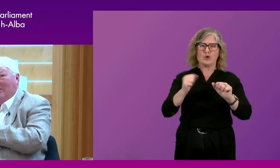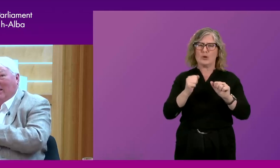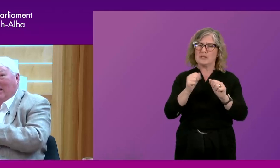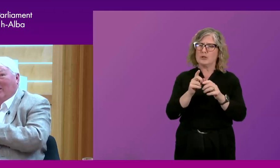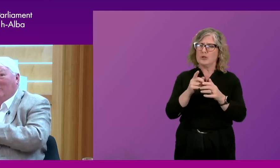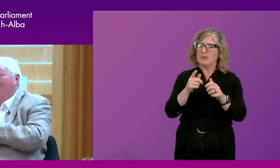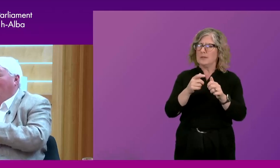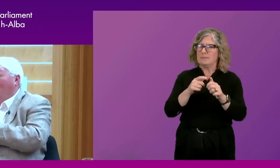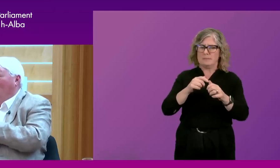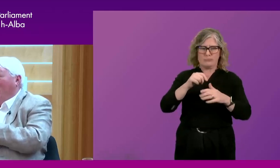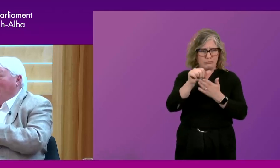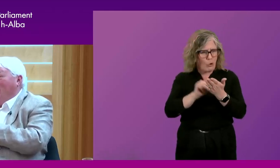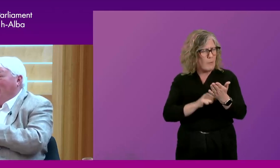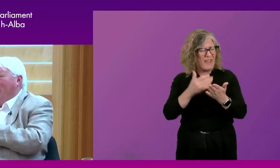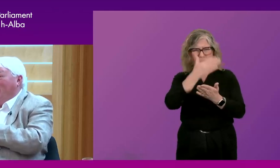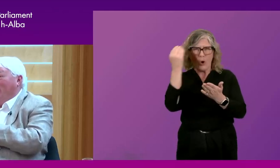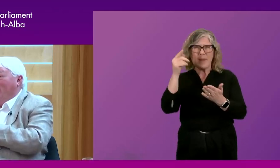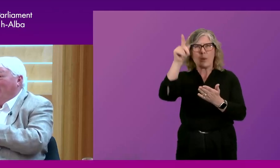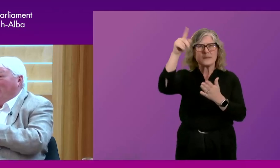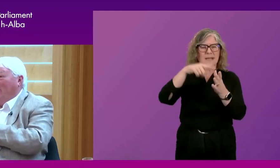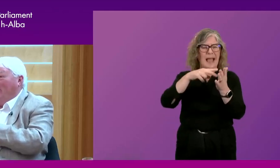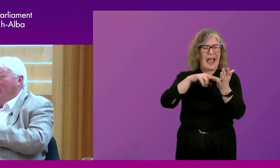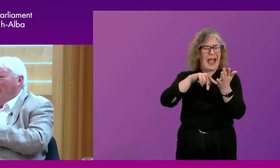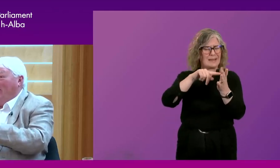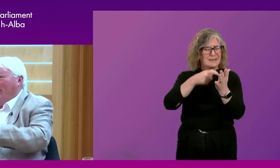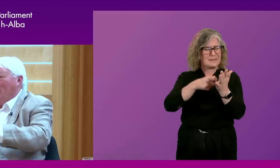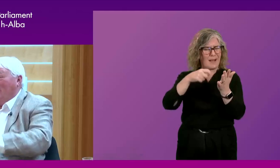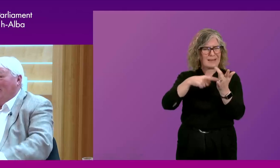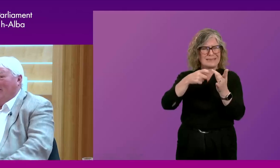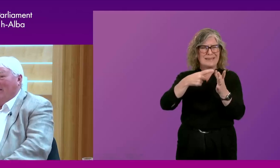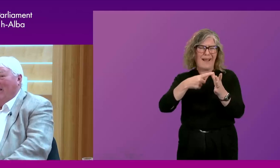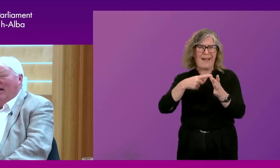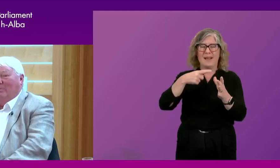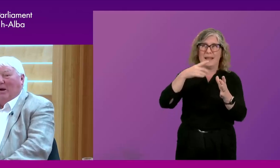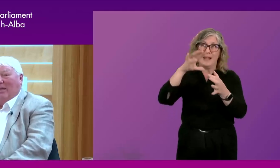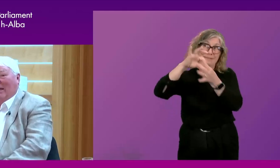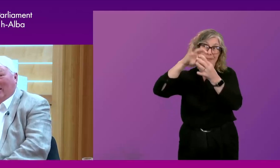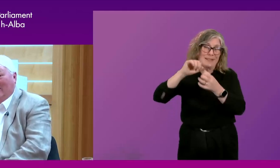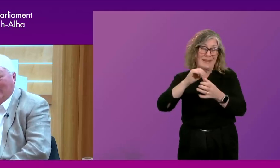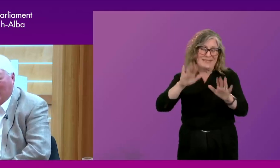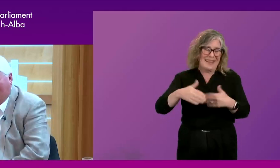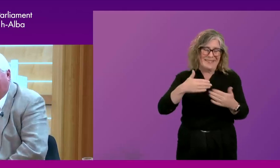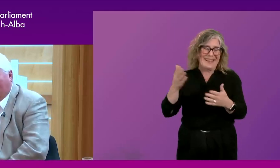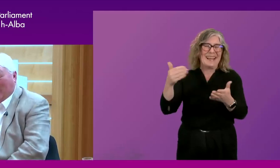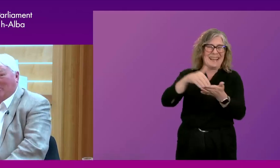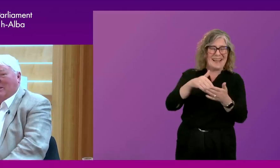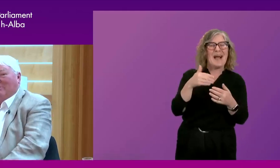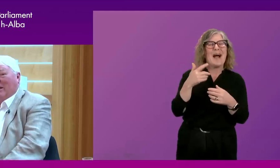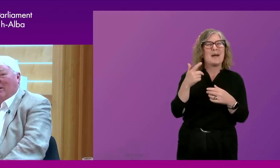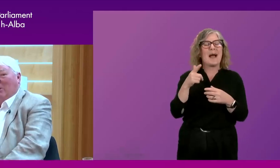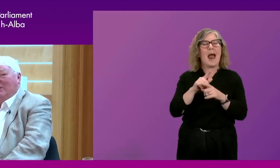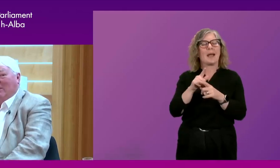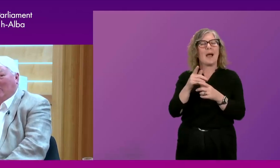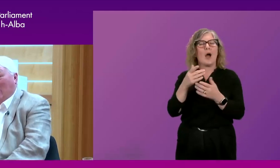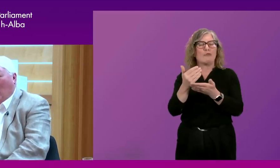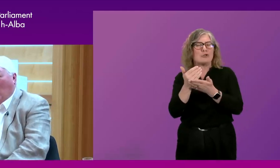back years. They also forgot about Antarctica, believe, and had to, the exploration of Antarctica, had to bung that in later as being a reserved